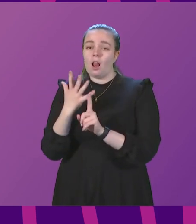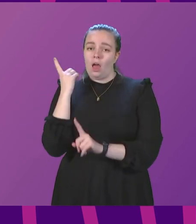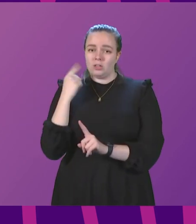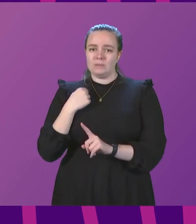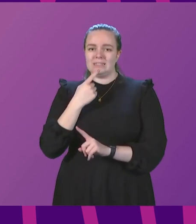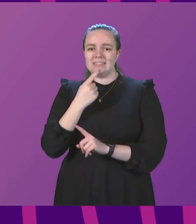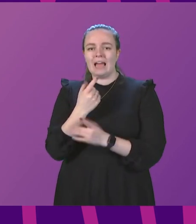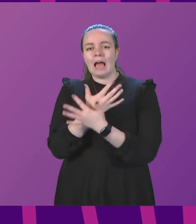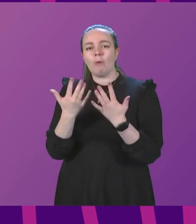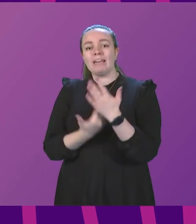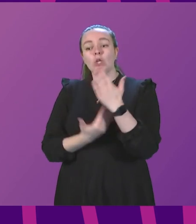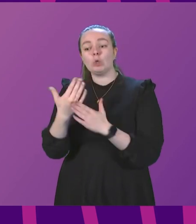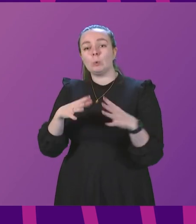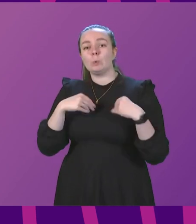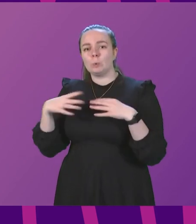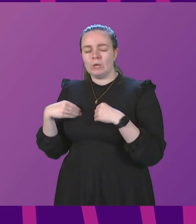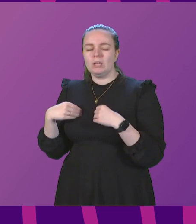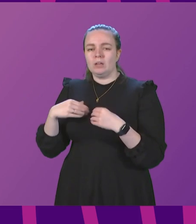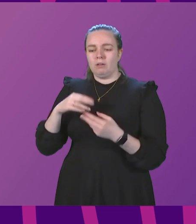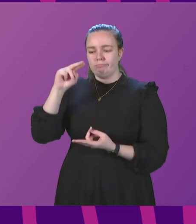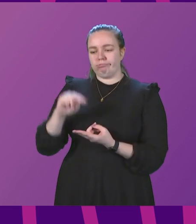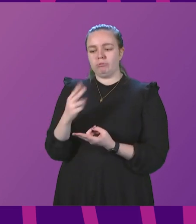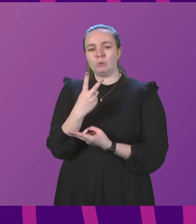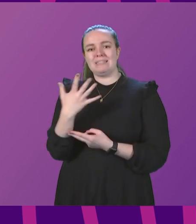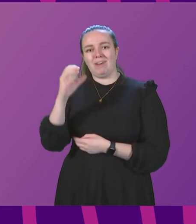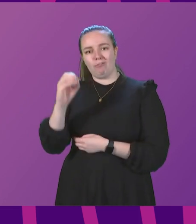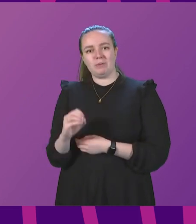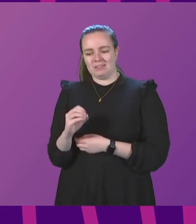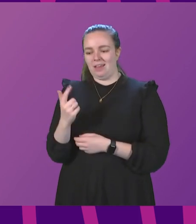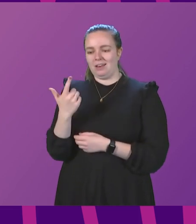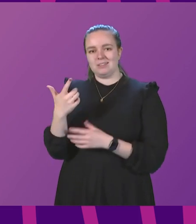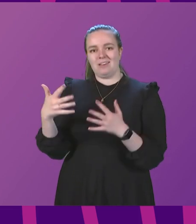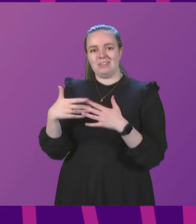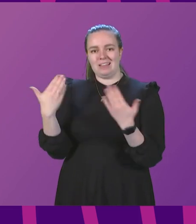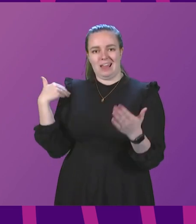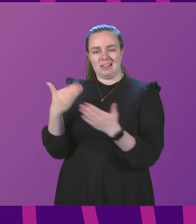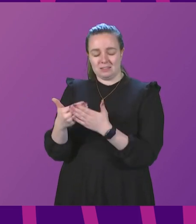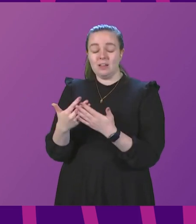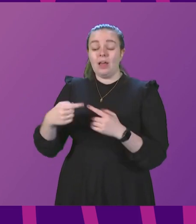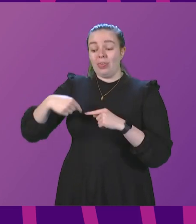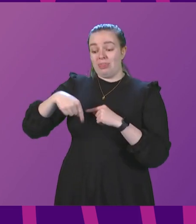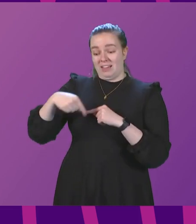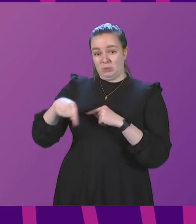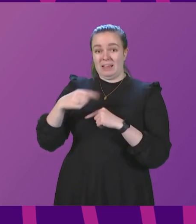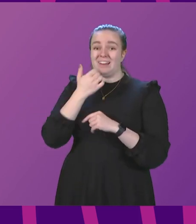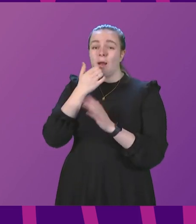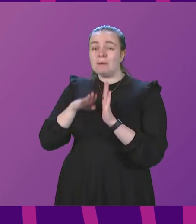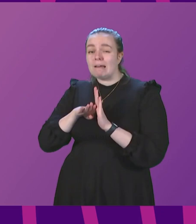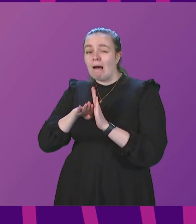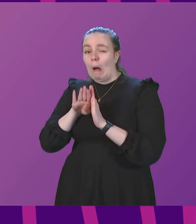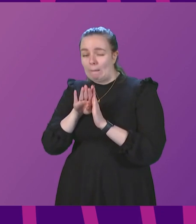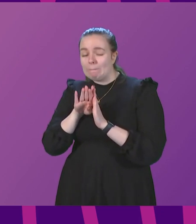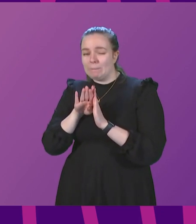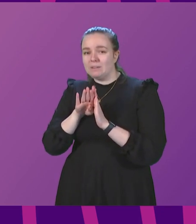that the number of new cases had fallen by just over a quarter in the previous seven days. This week, cases have actually risen, albeit very slightly,